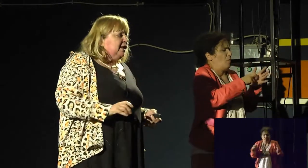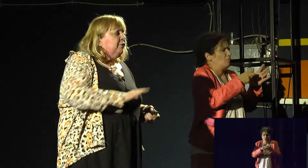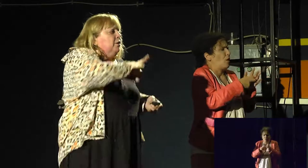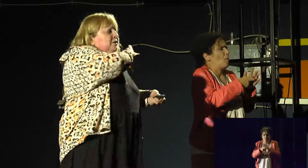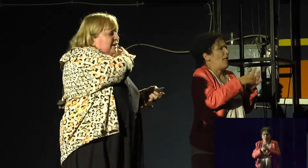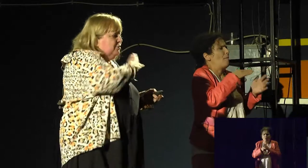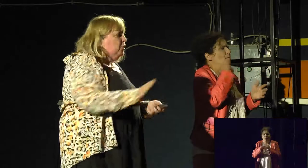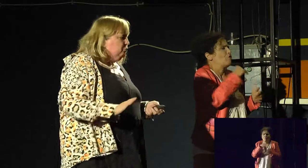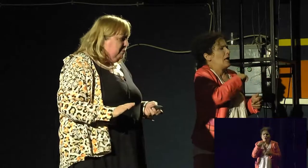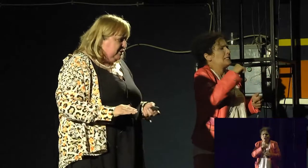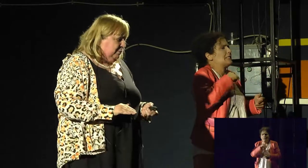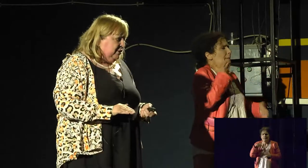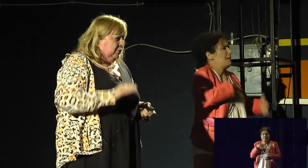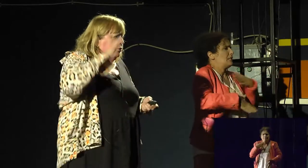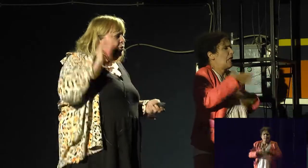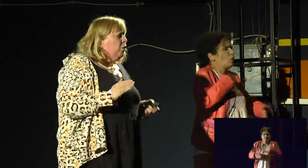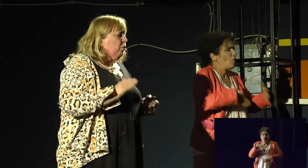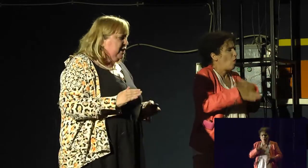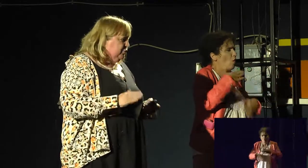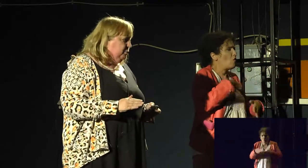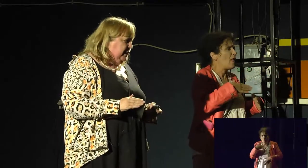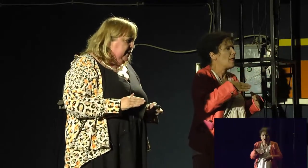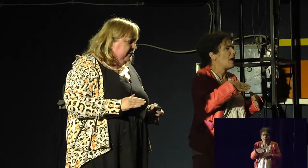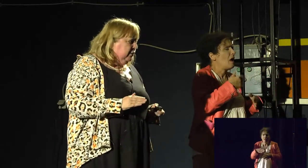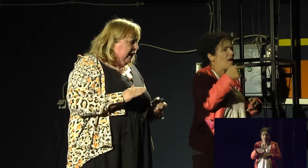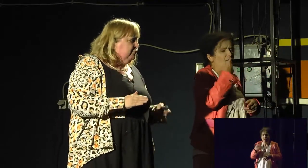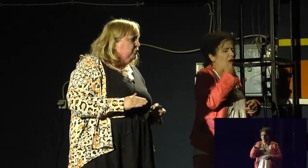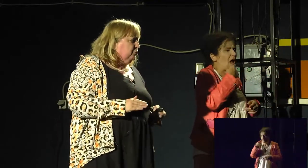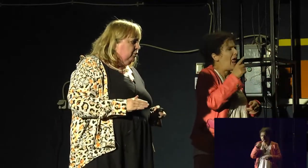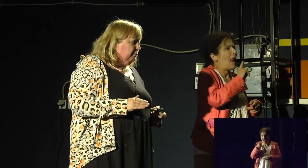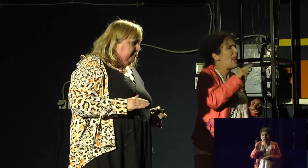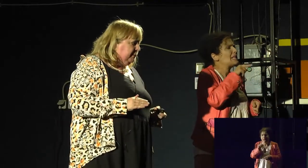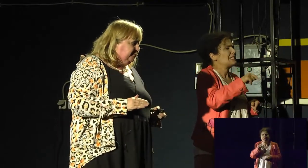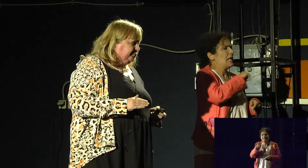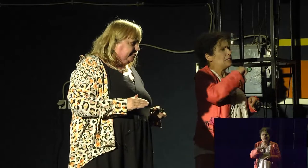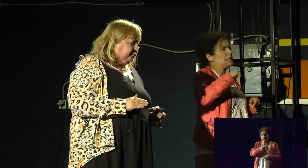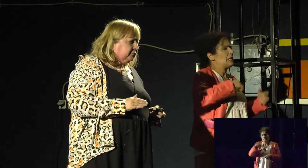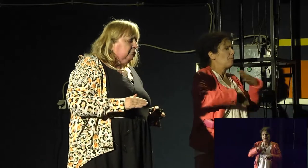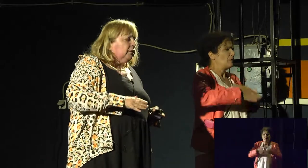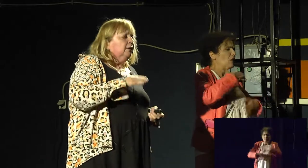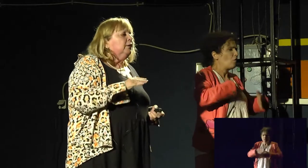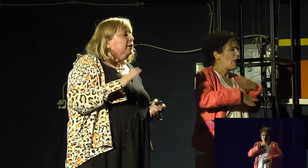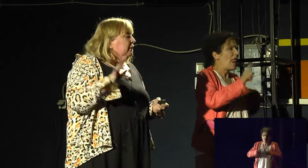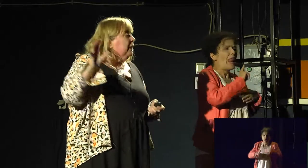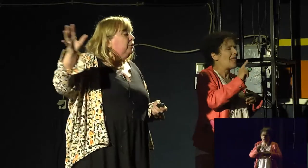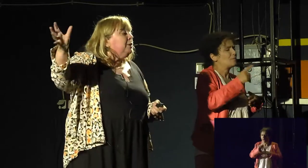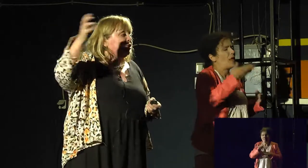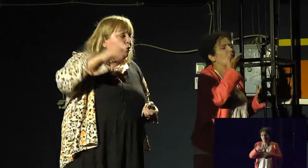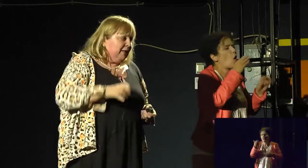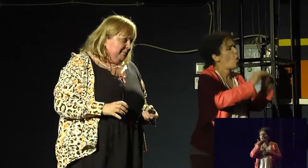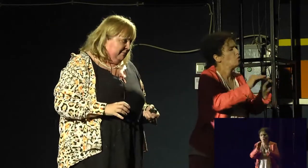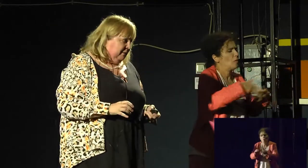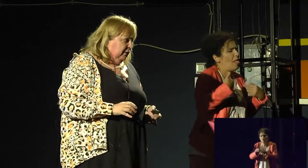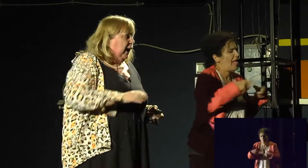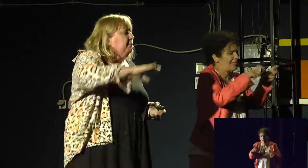UNFPA, UNICEF, said no to masturbation. No way it should be in and taught to young people. Then